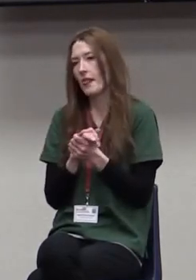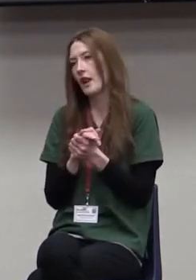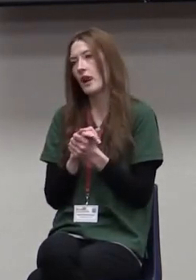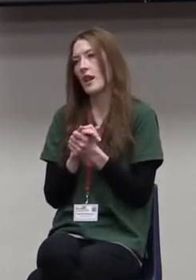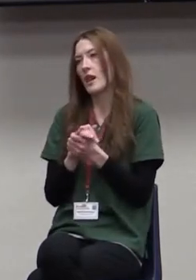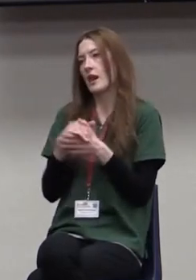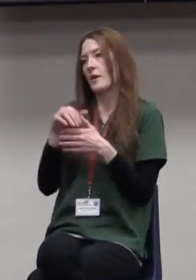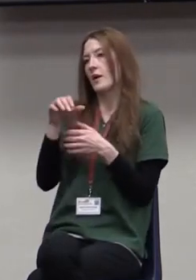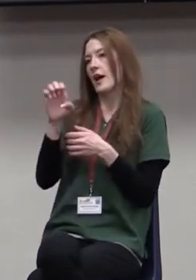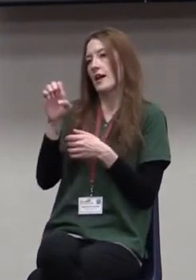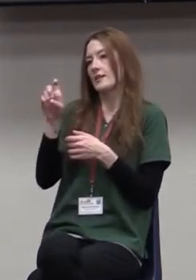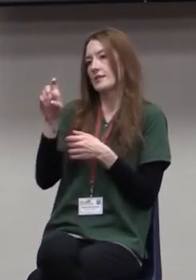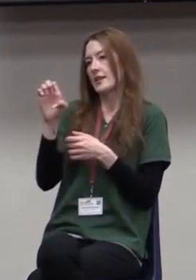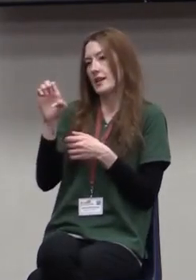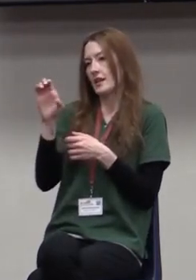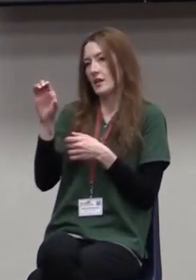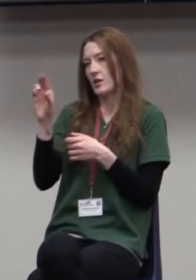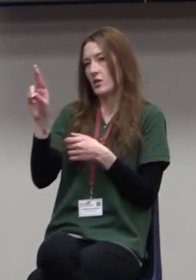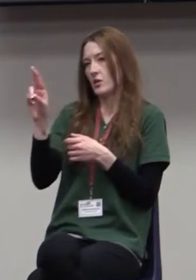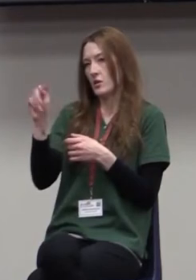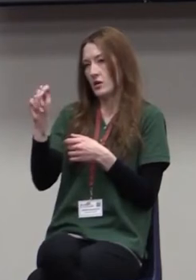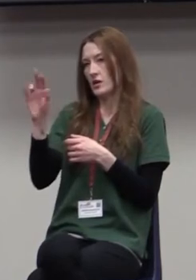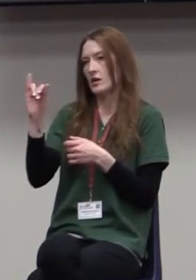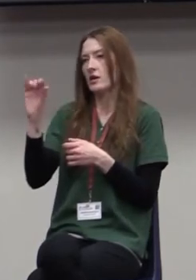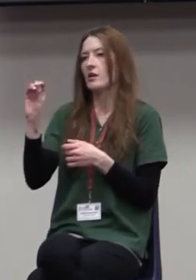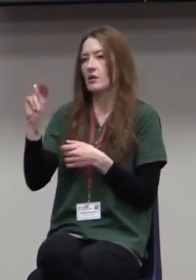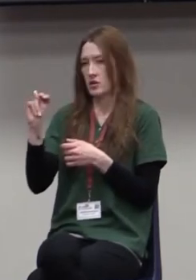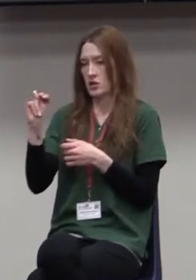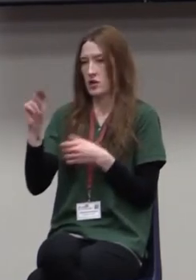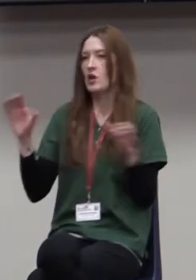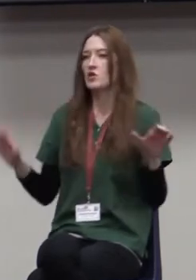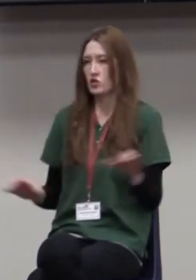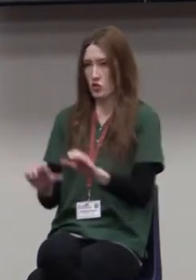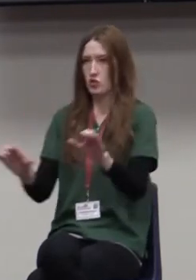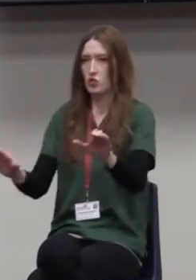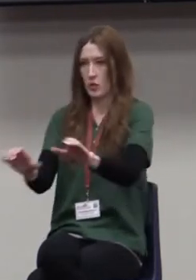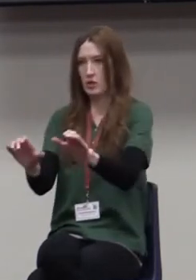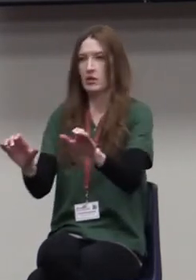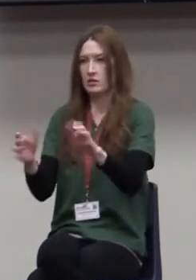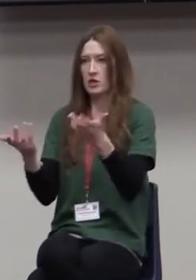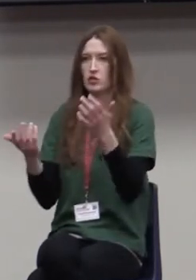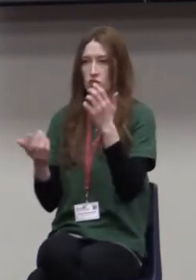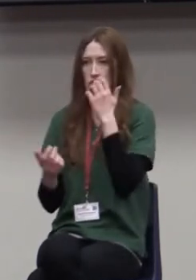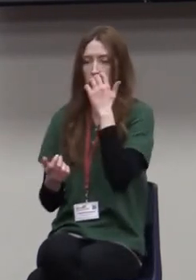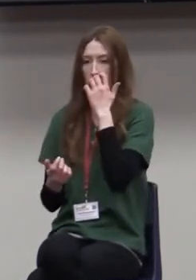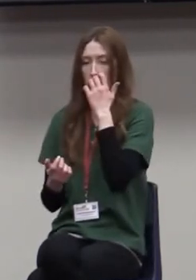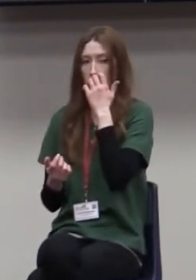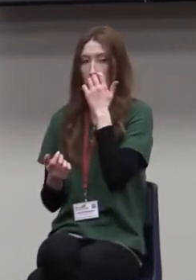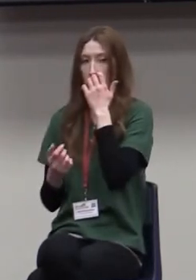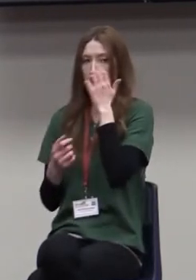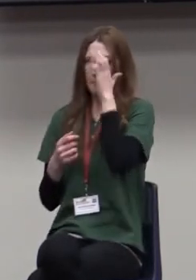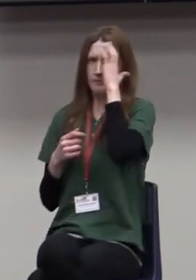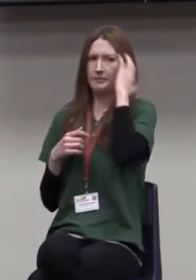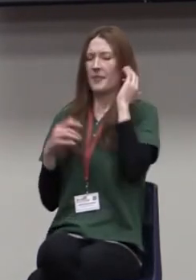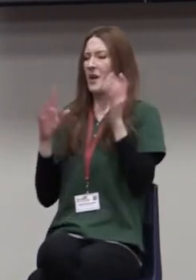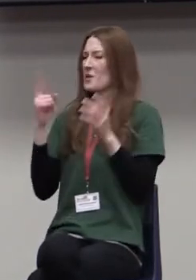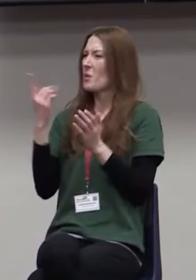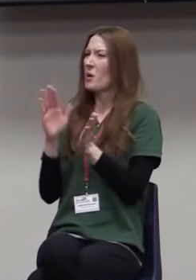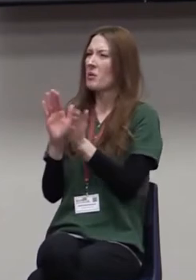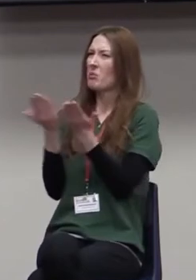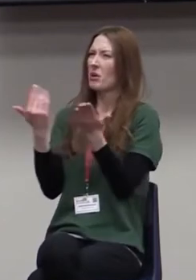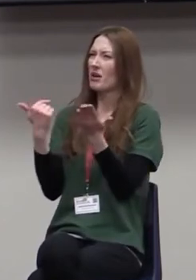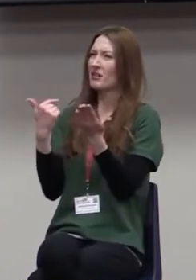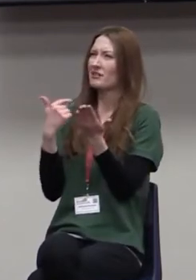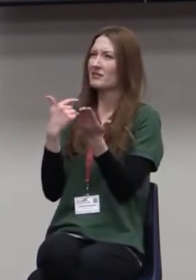of execution, I don't know if you have this book or not, but James Cleary wrote this book several years ago, is my understanding,